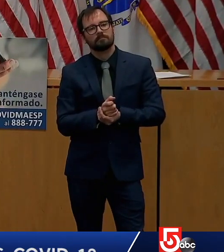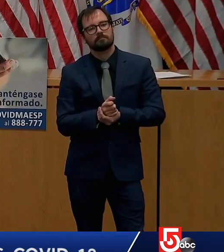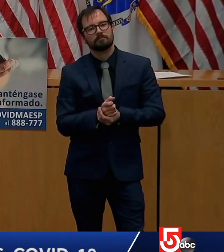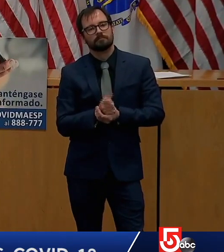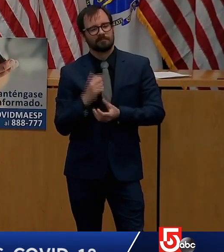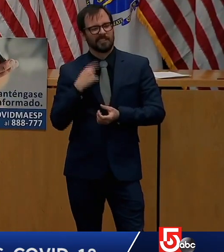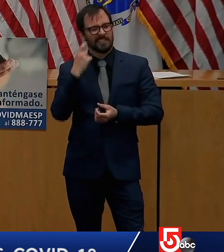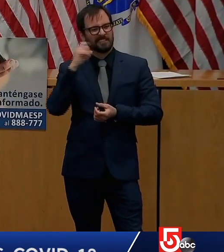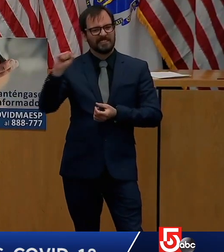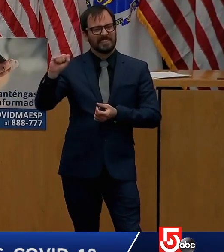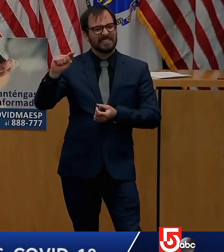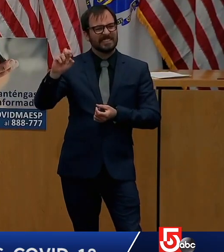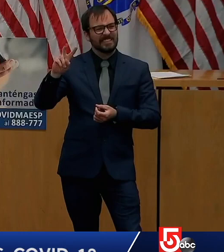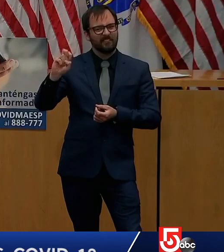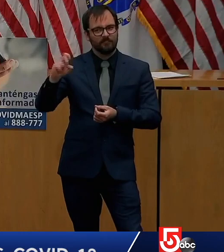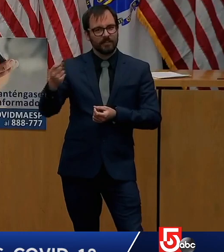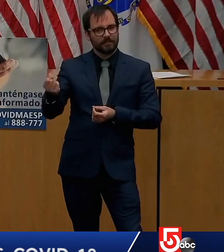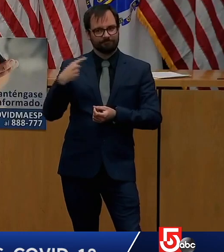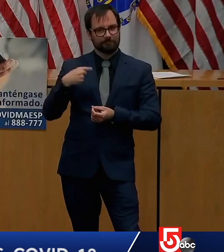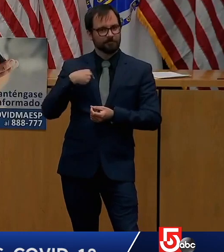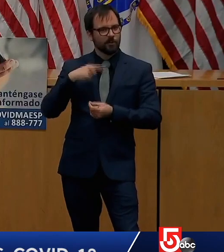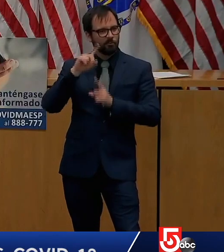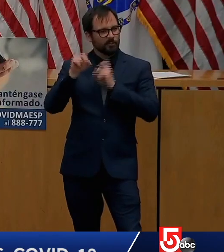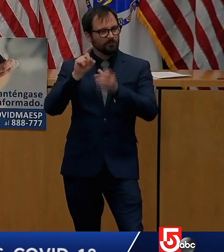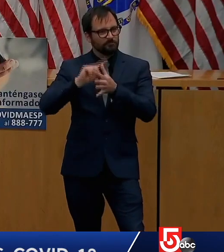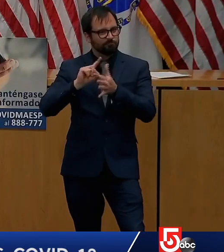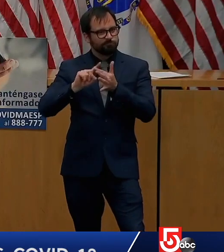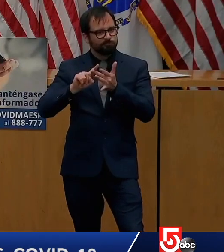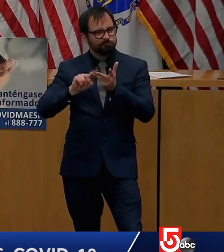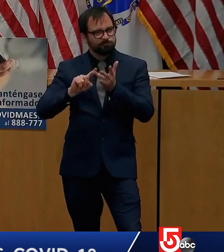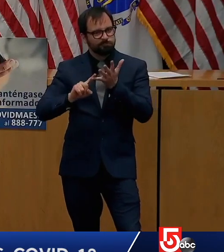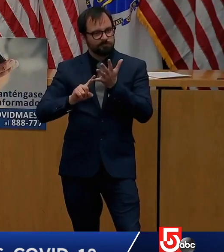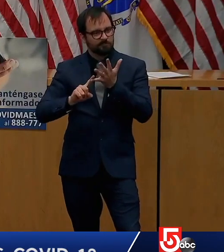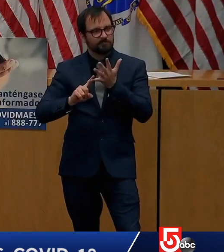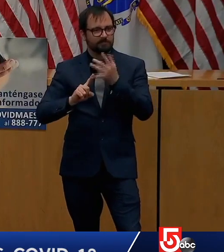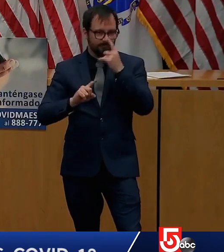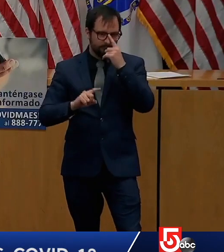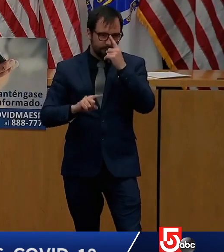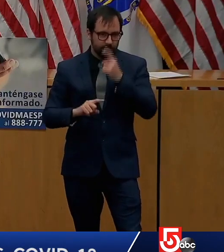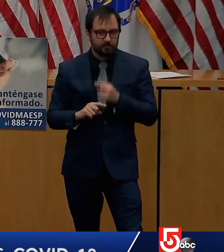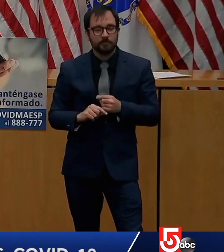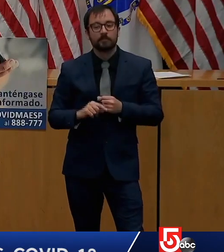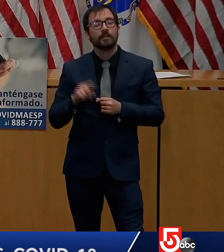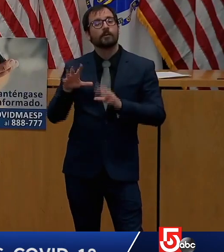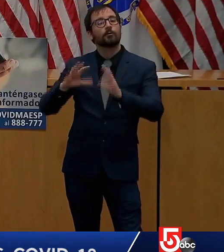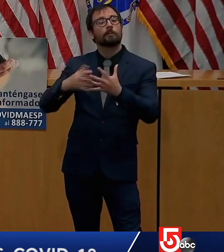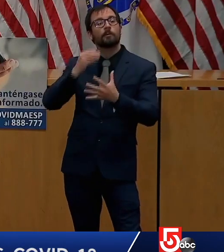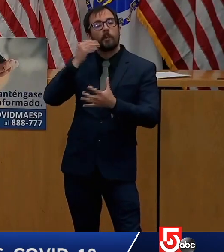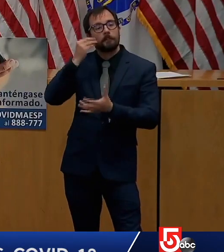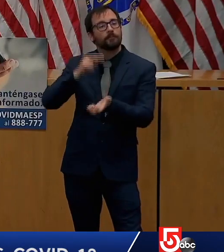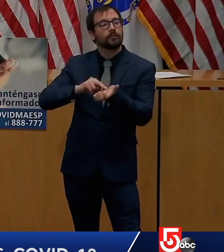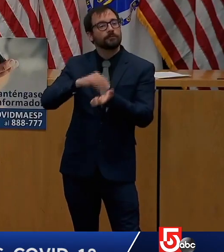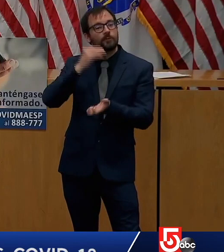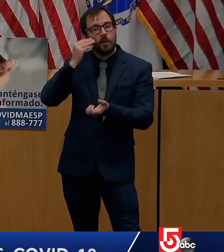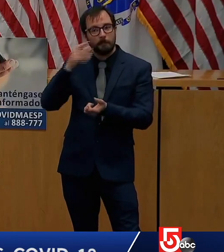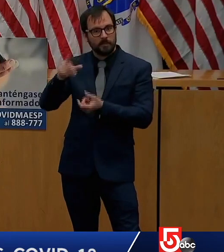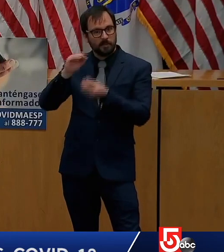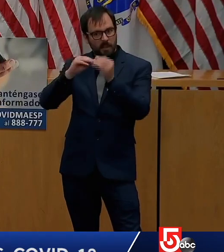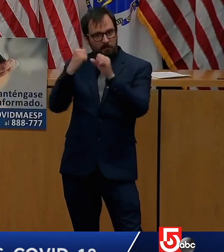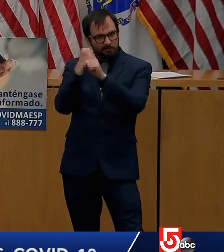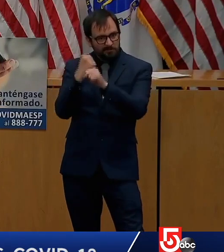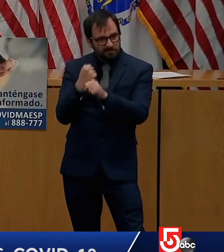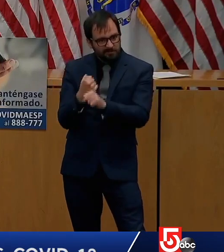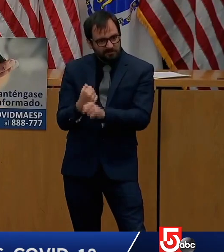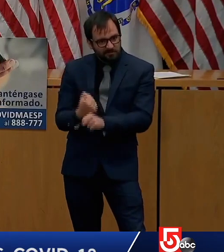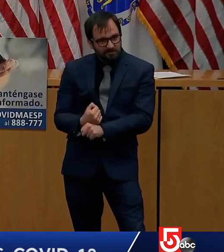the data, so the nursing home data pulls from, as one of the things I have come to appreciate as the command center director, is where all of